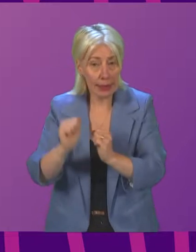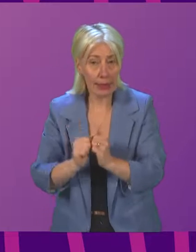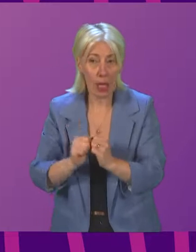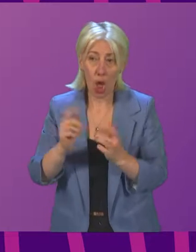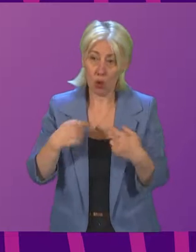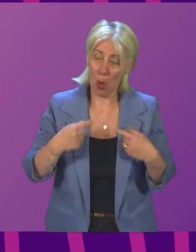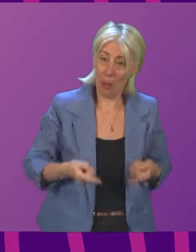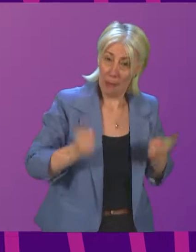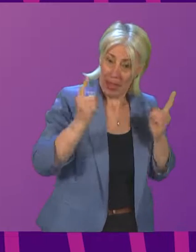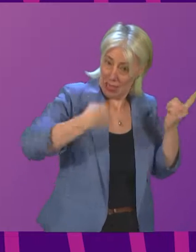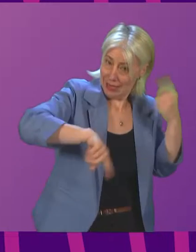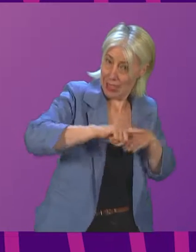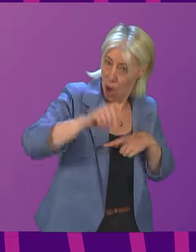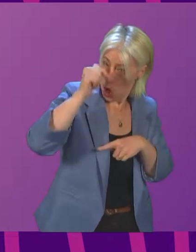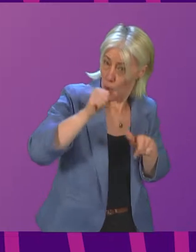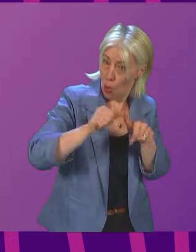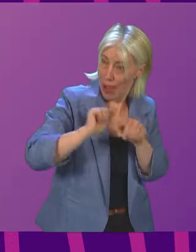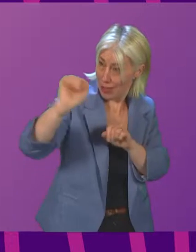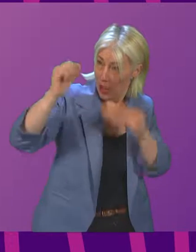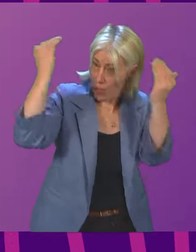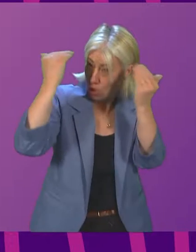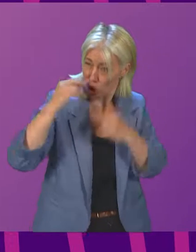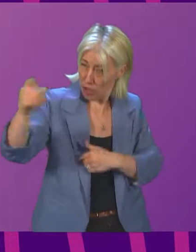better than they do? Cabinet Secretary.